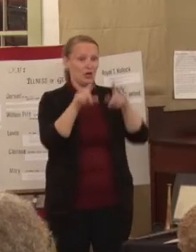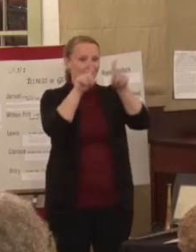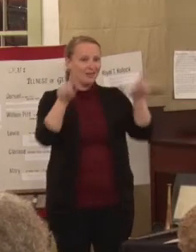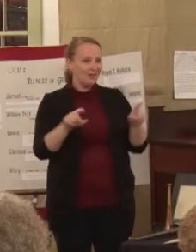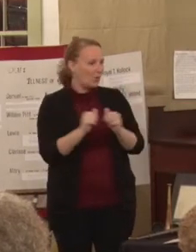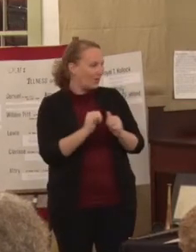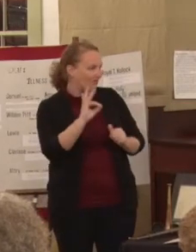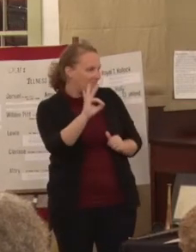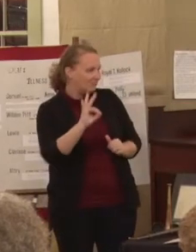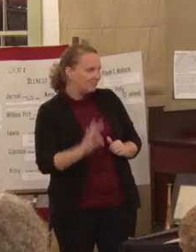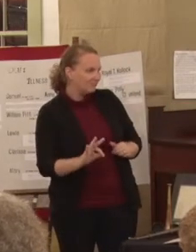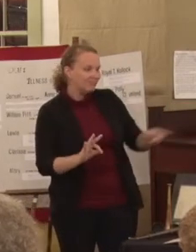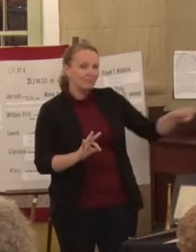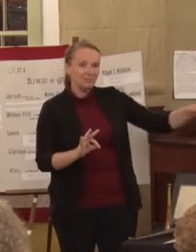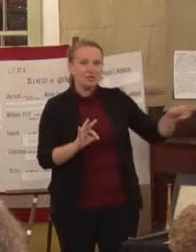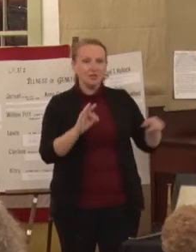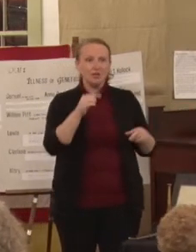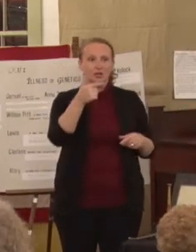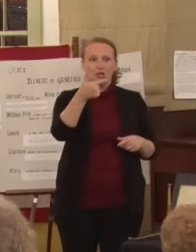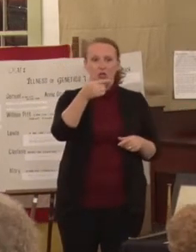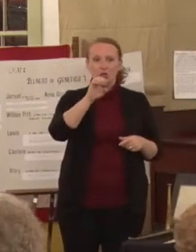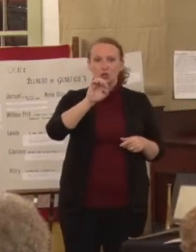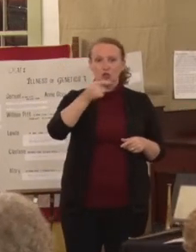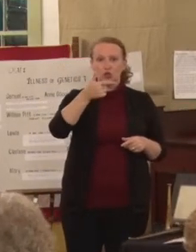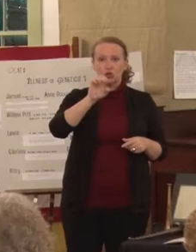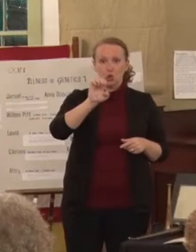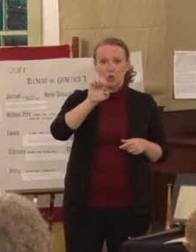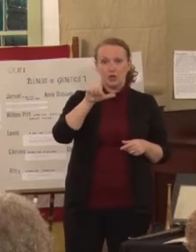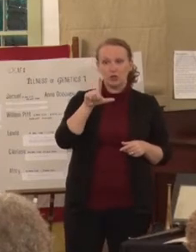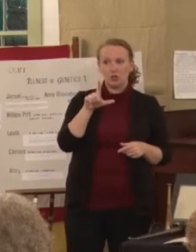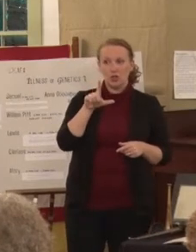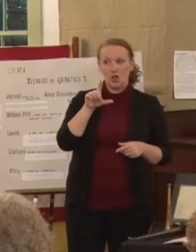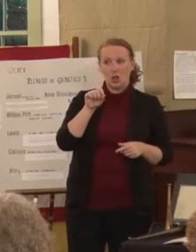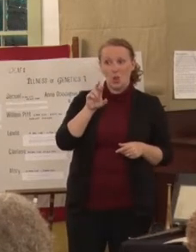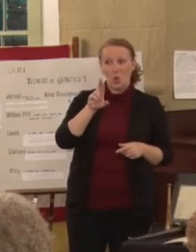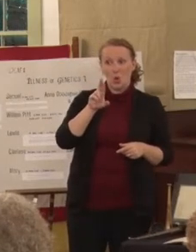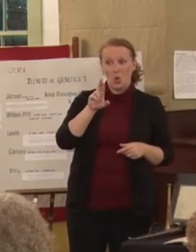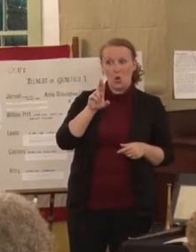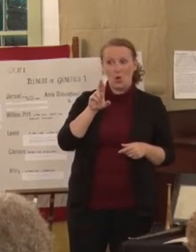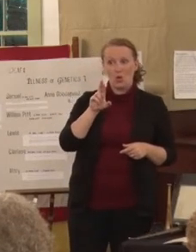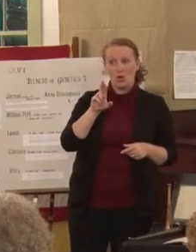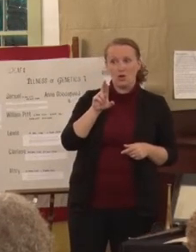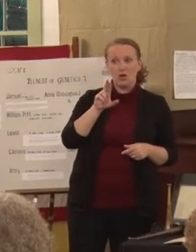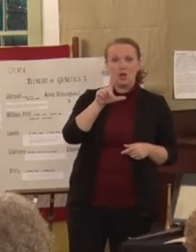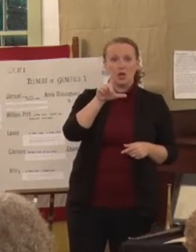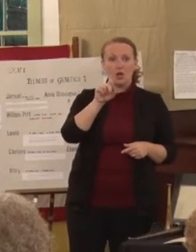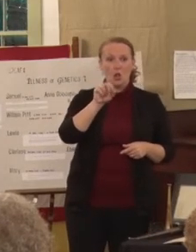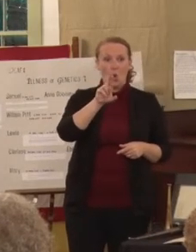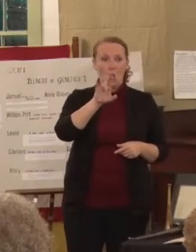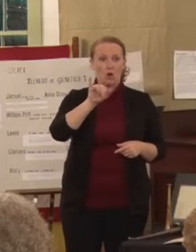of Mary Gilbert's, George Maury, from a well-to-do family, and